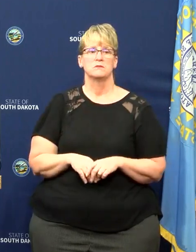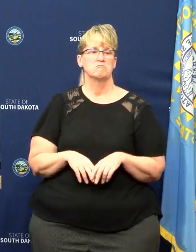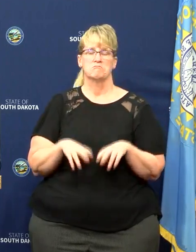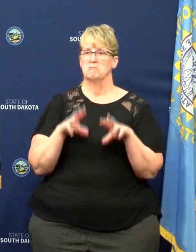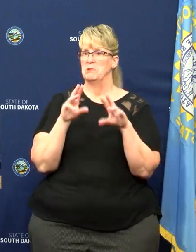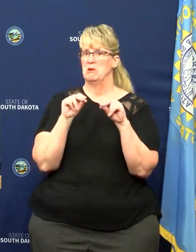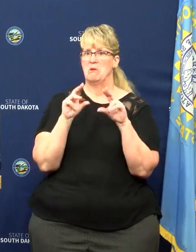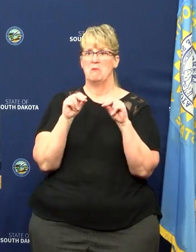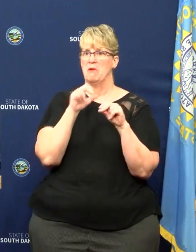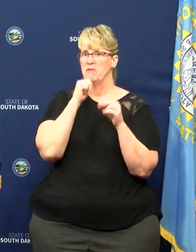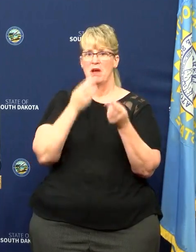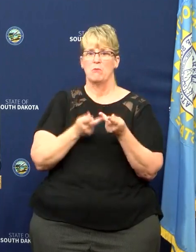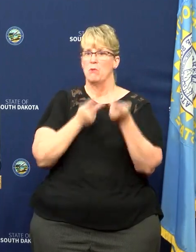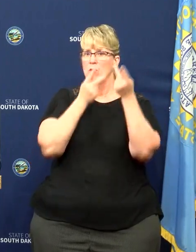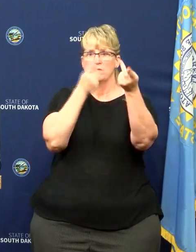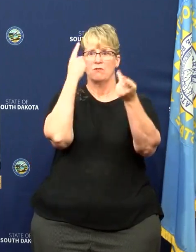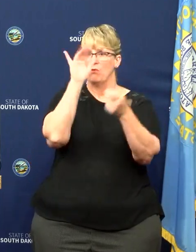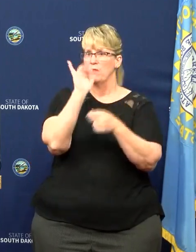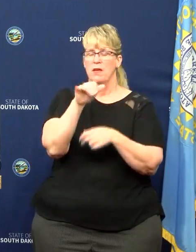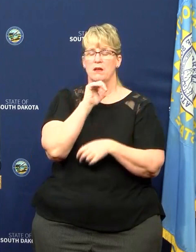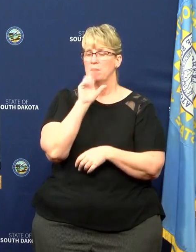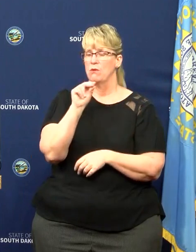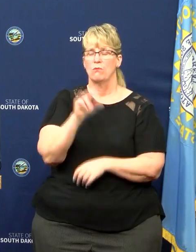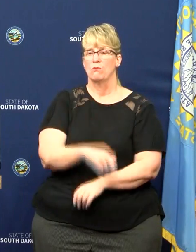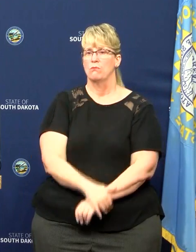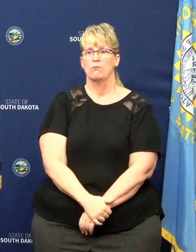not put a proposal forward to do that.